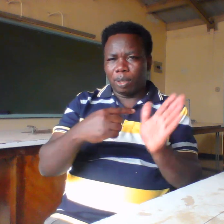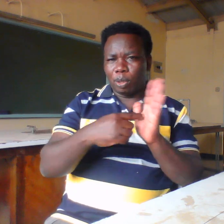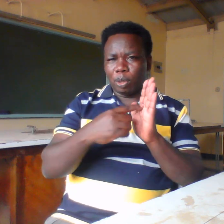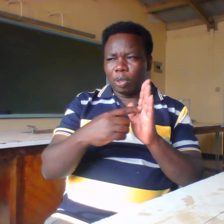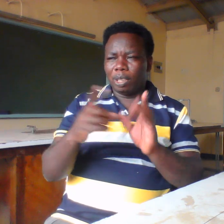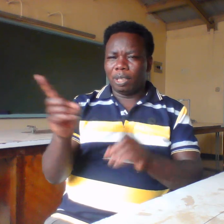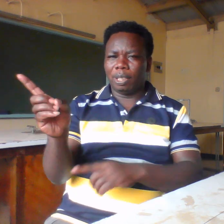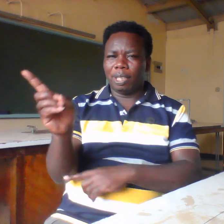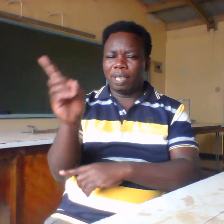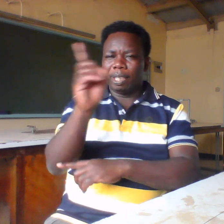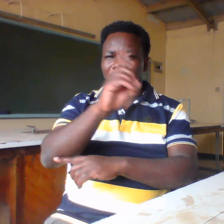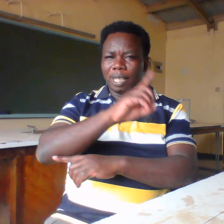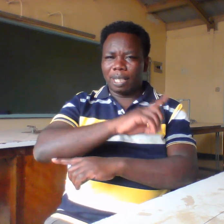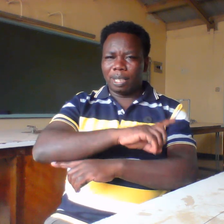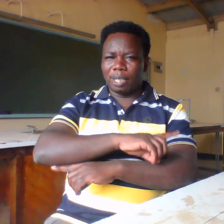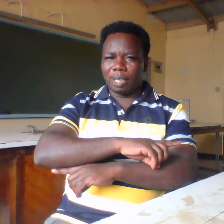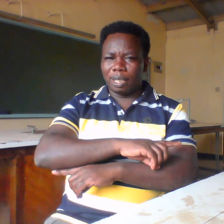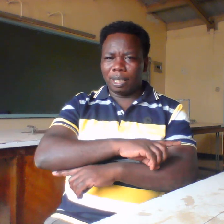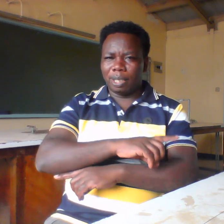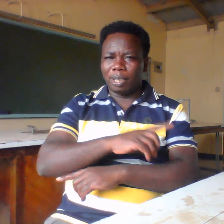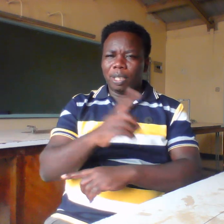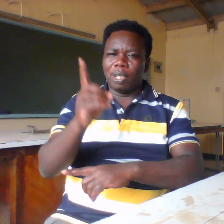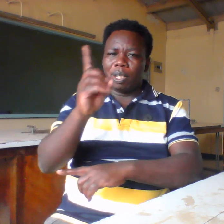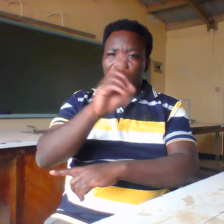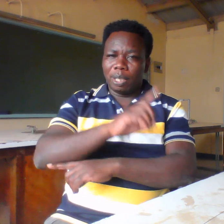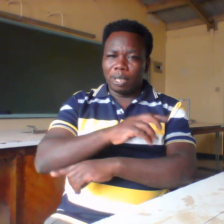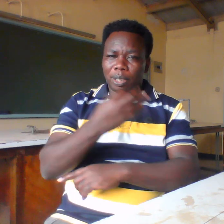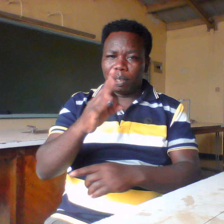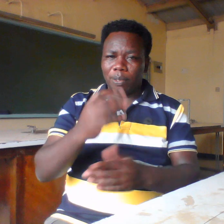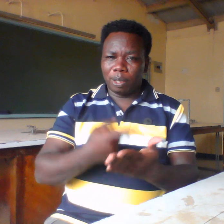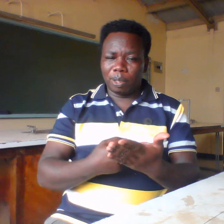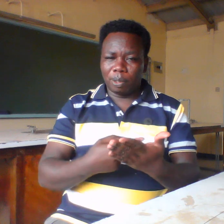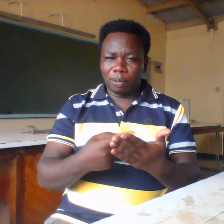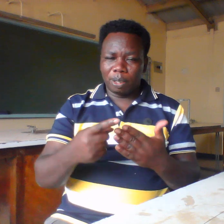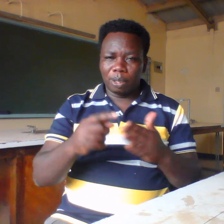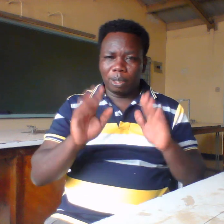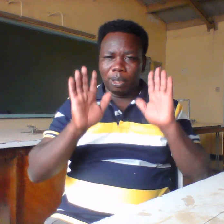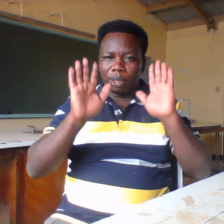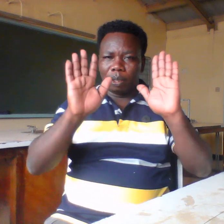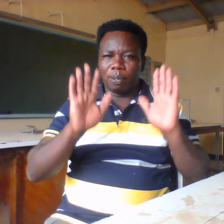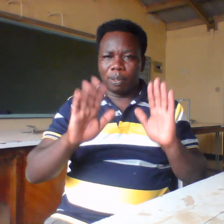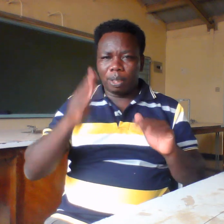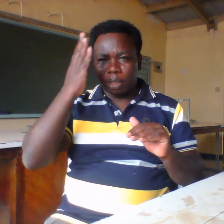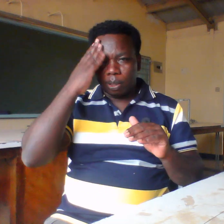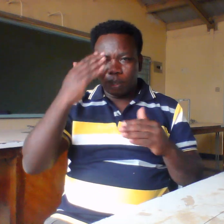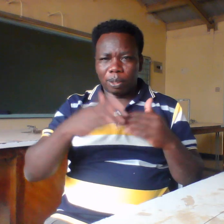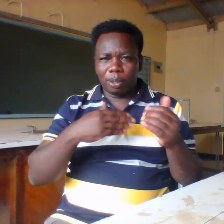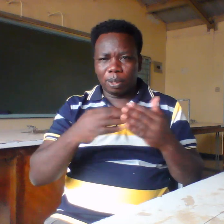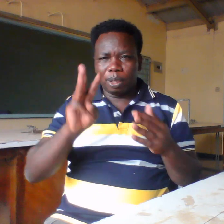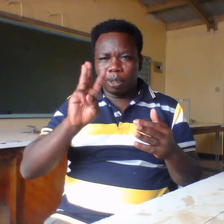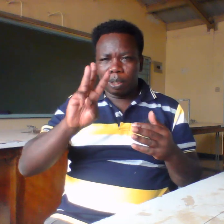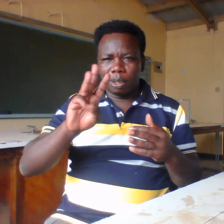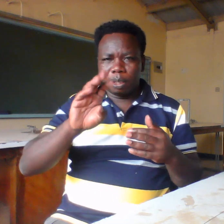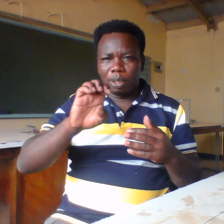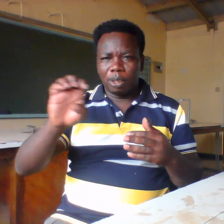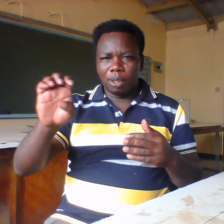this of the week then we need to know how to sign week and we sign week like week so we have